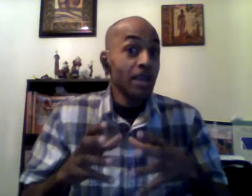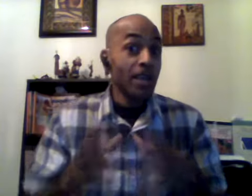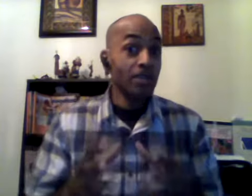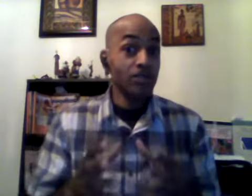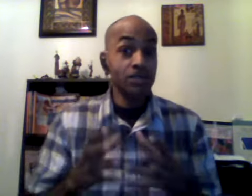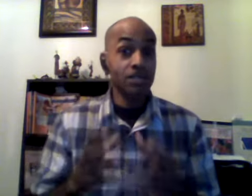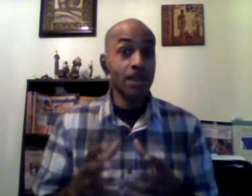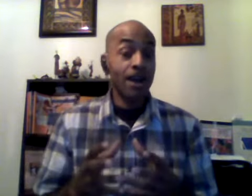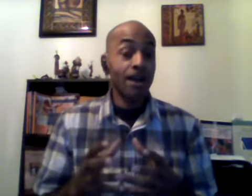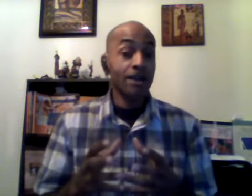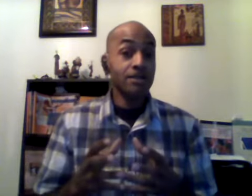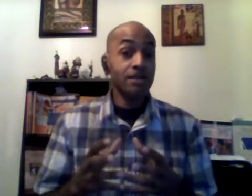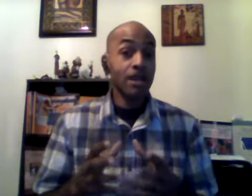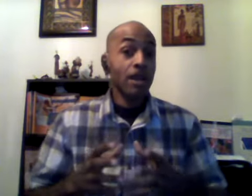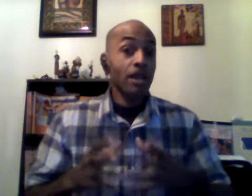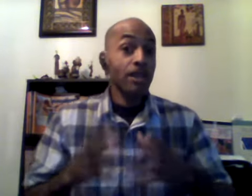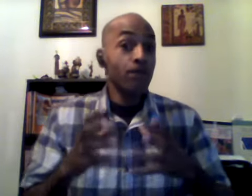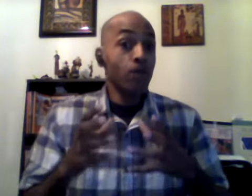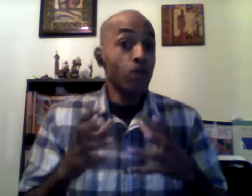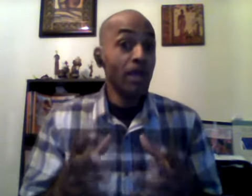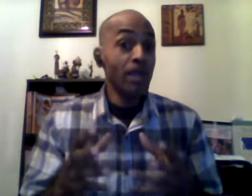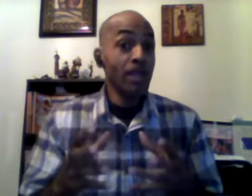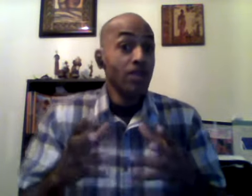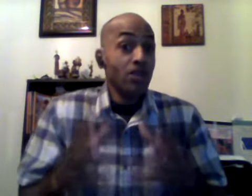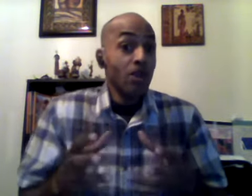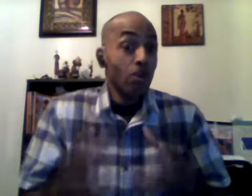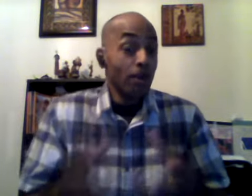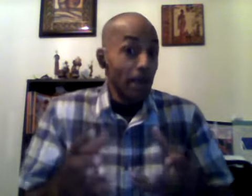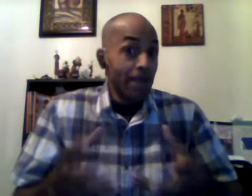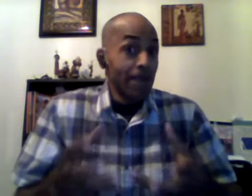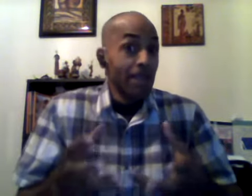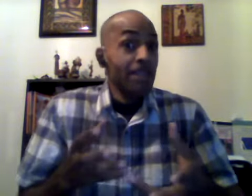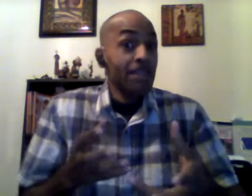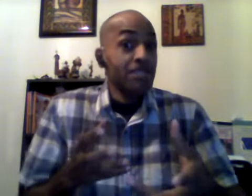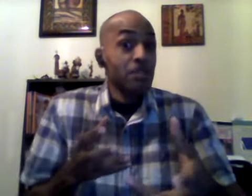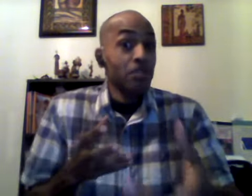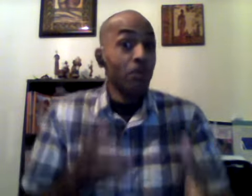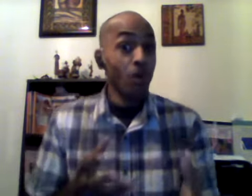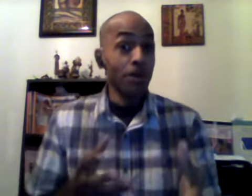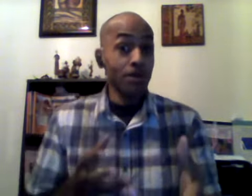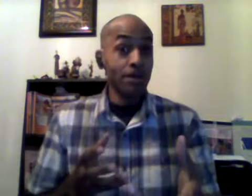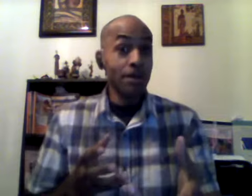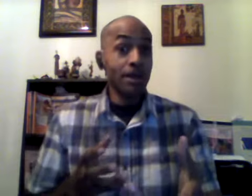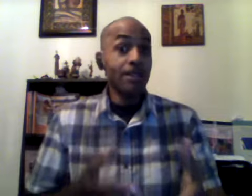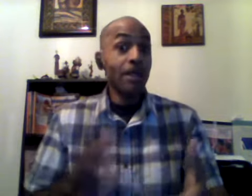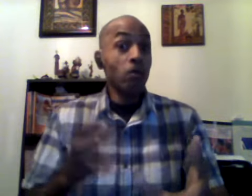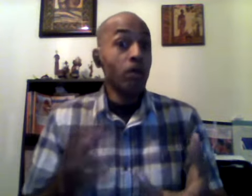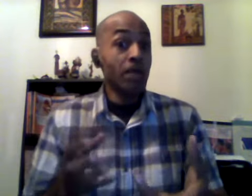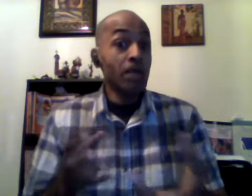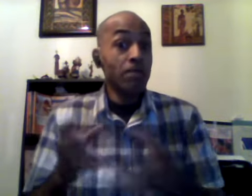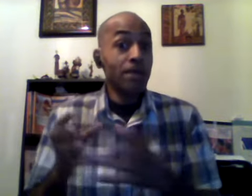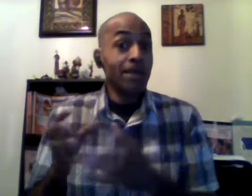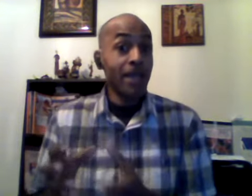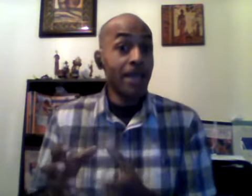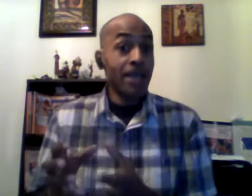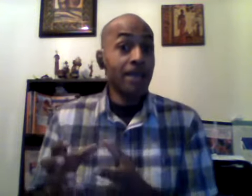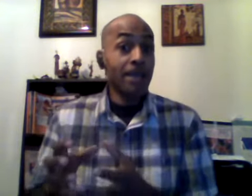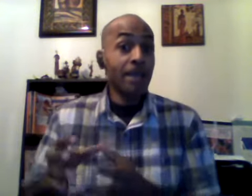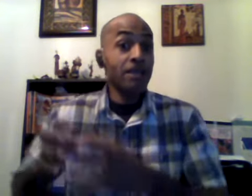exercise if we don't that it is important that we begin and